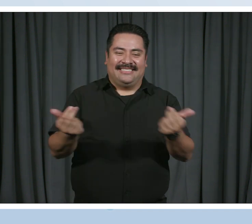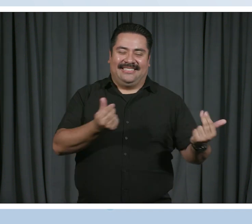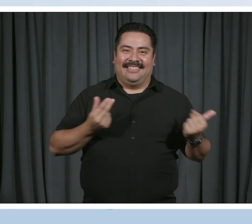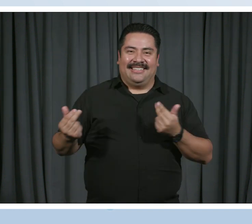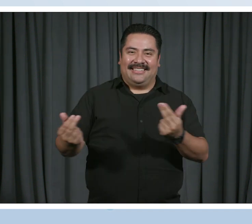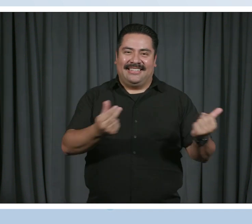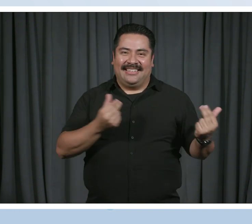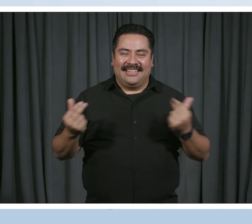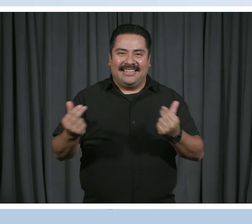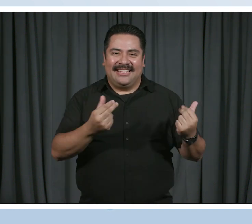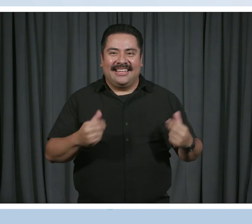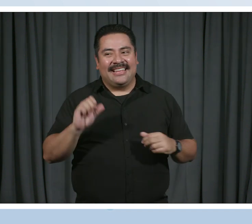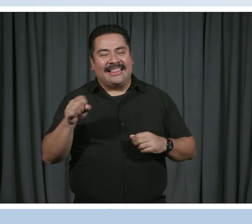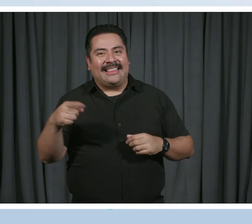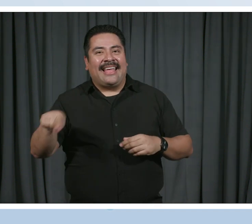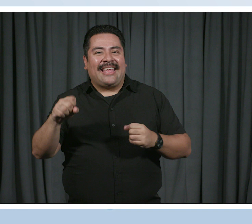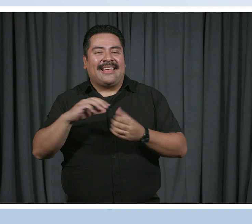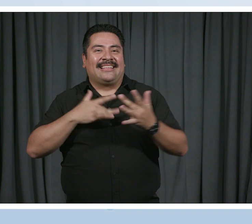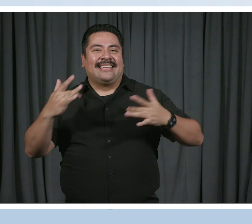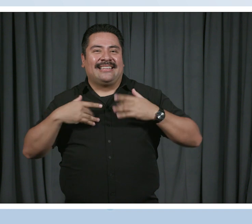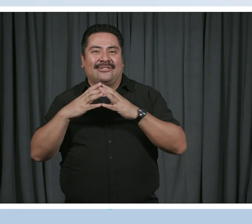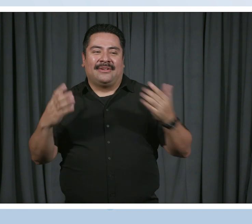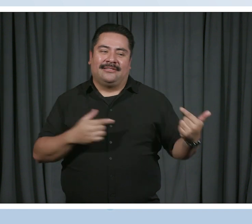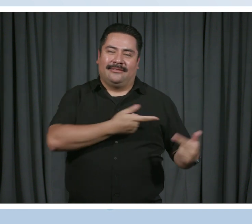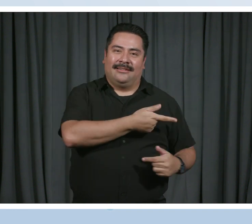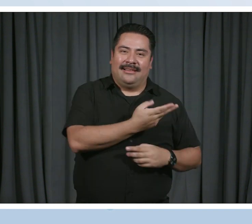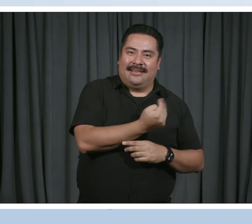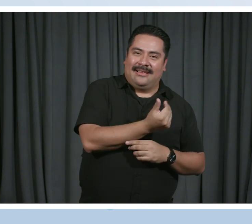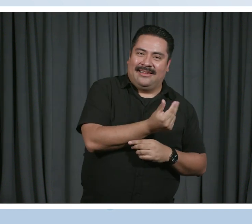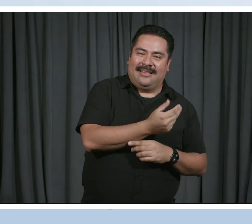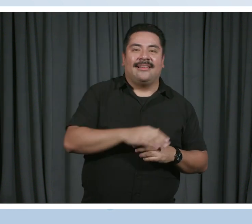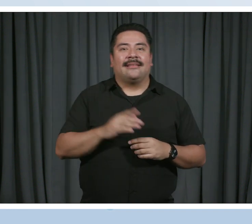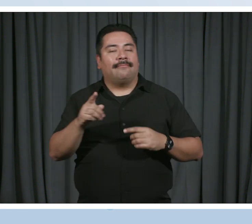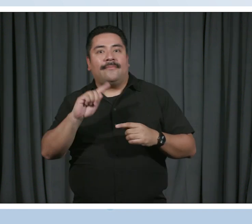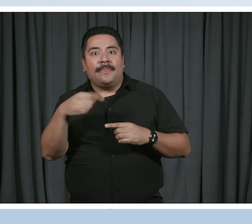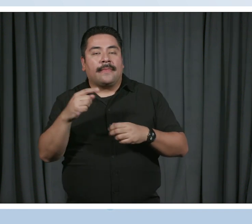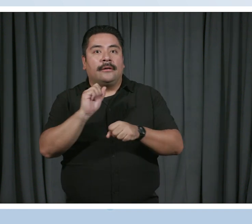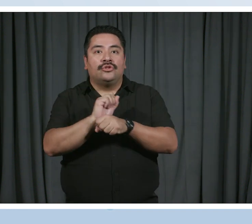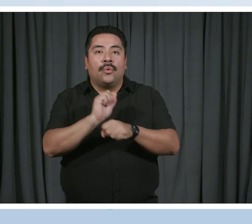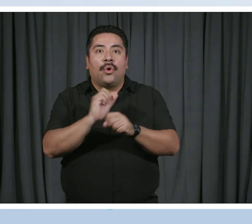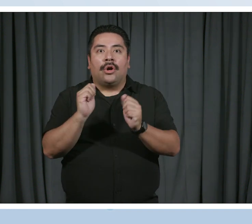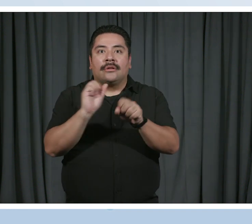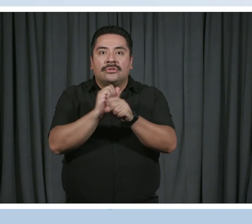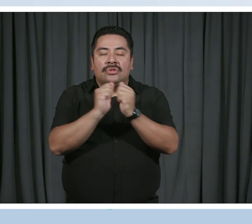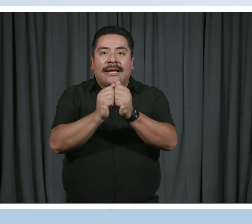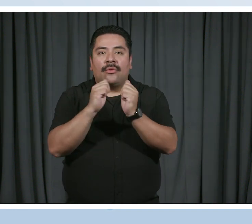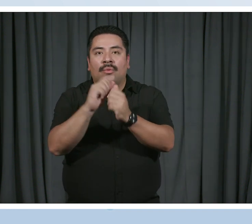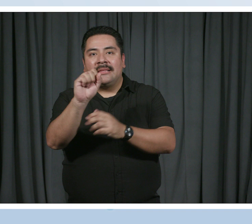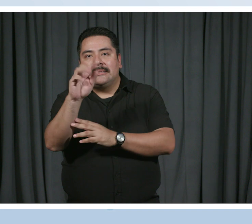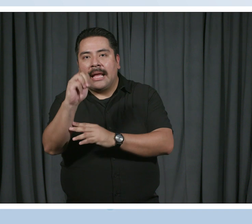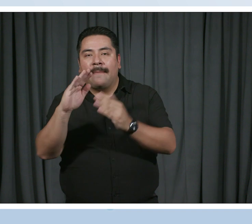Yeah, it can get a little much with them. But I think it's great. I really do. And just to be able to work with Sam and just for the community,